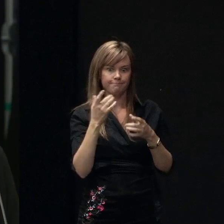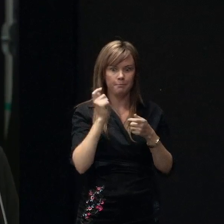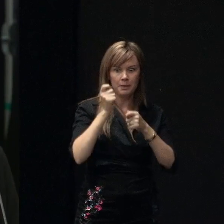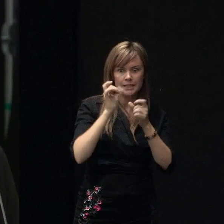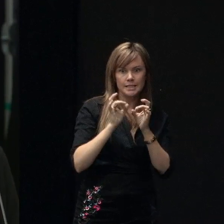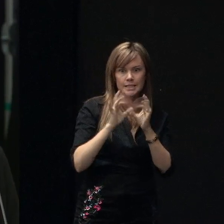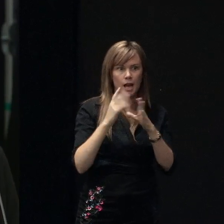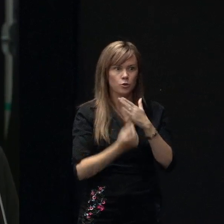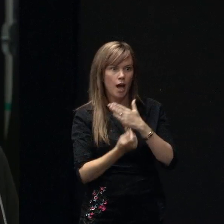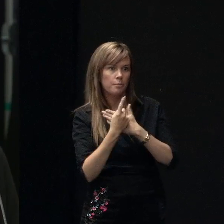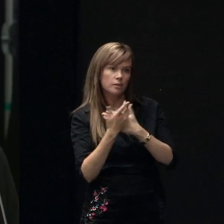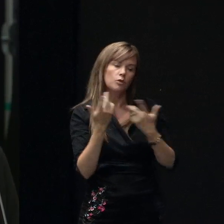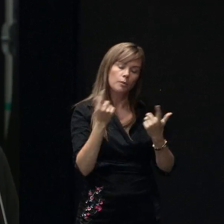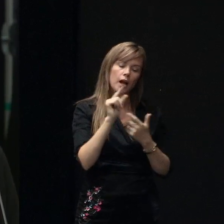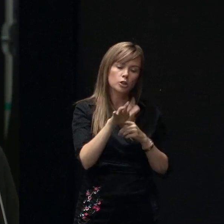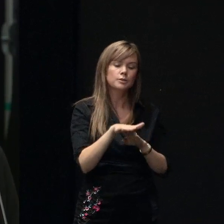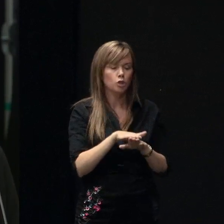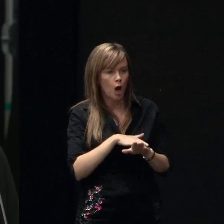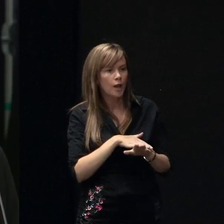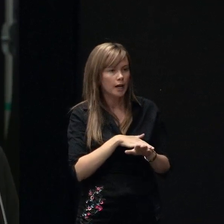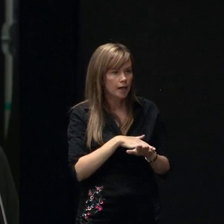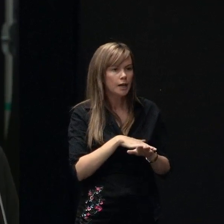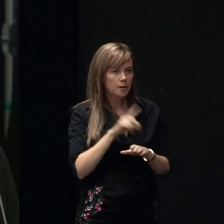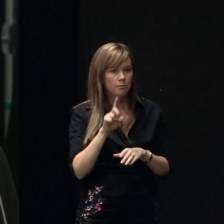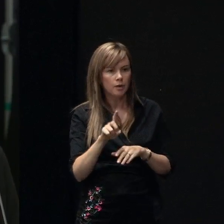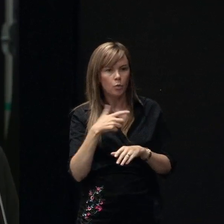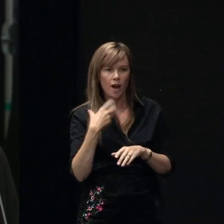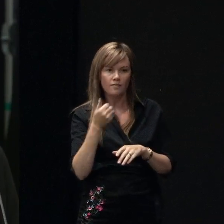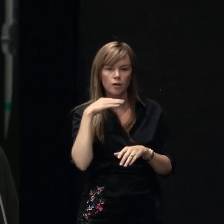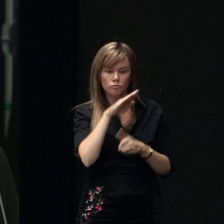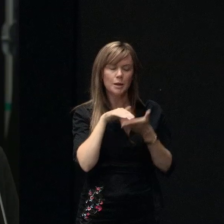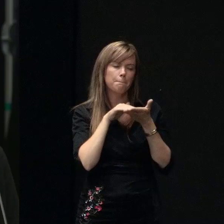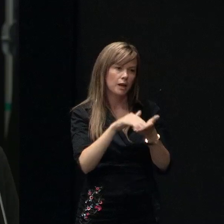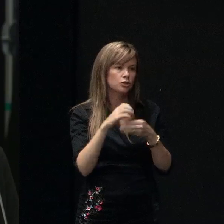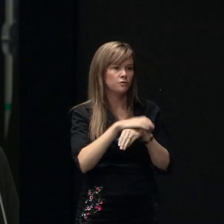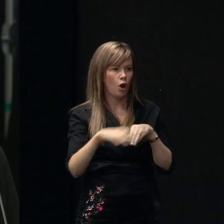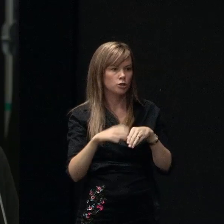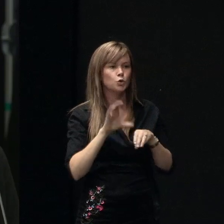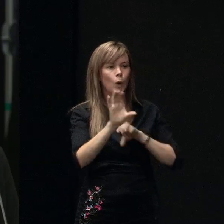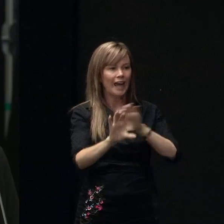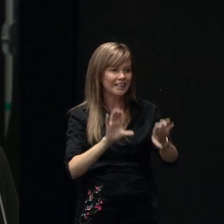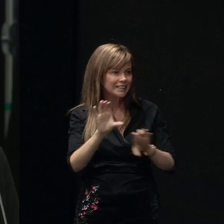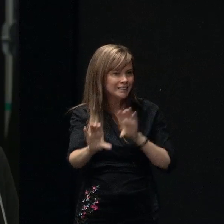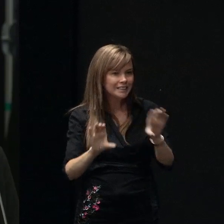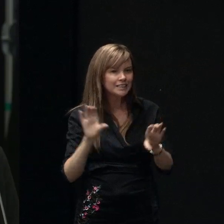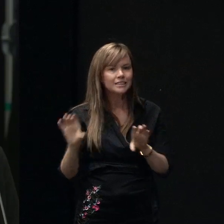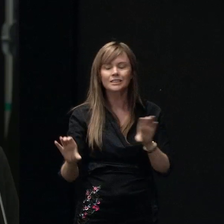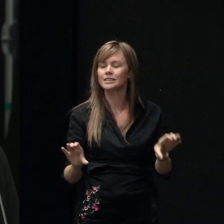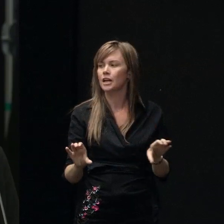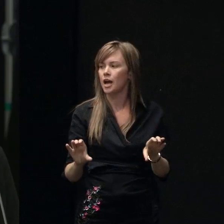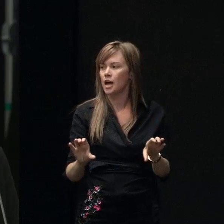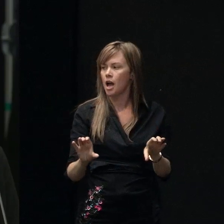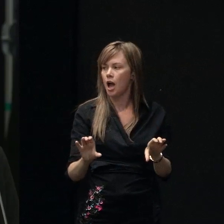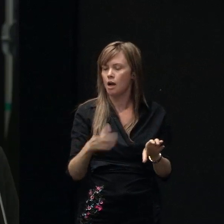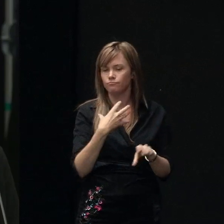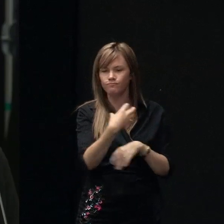happen albeit a little bit slowly we've got hundreds of millions of dollars to lend in fact we've incredible